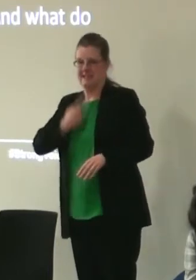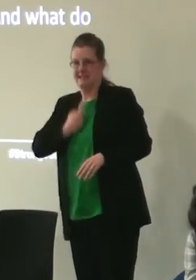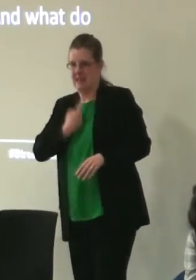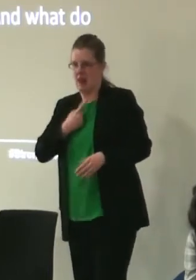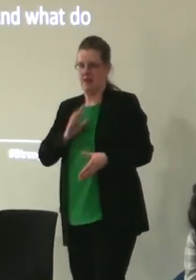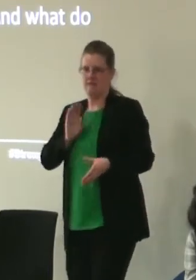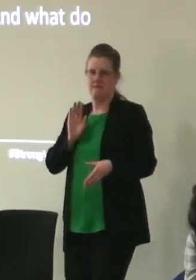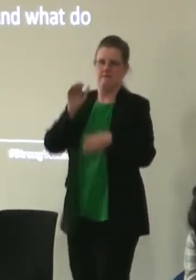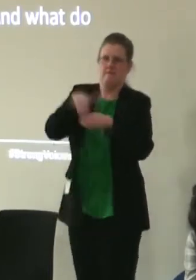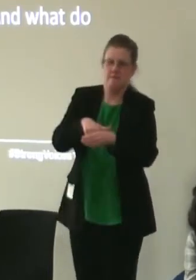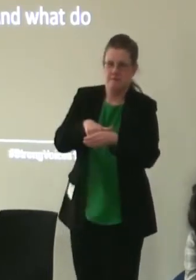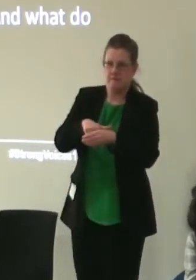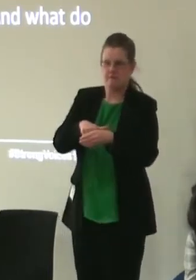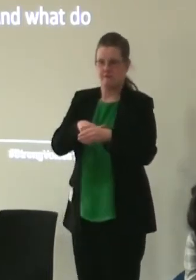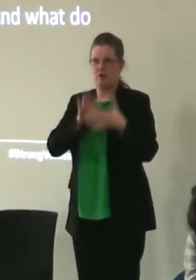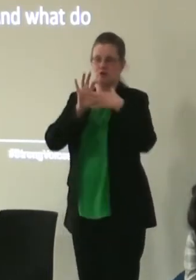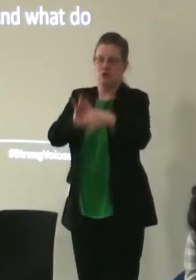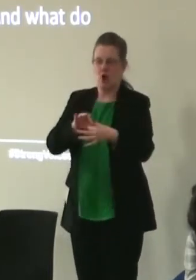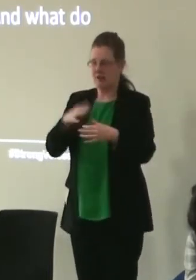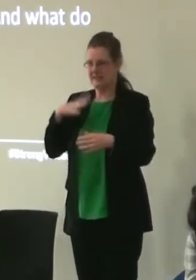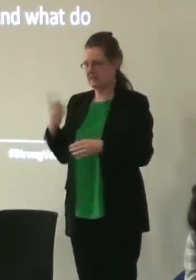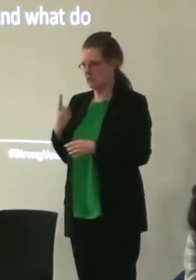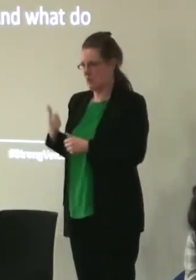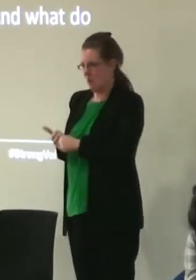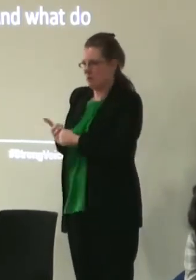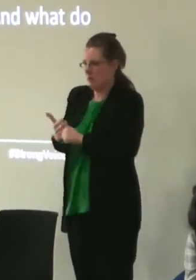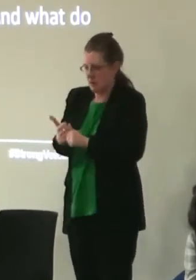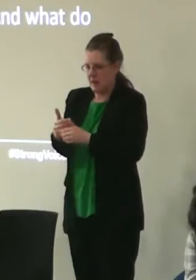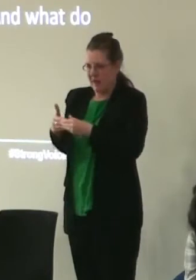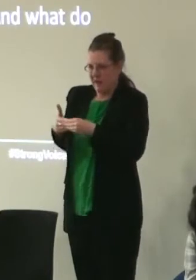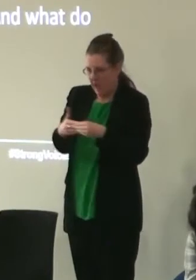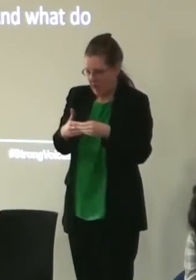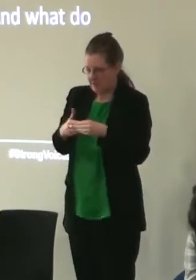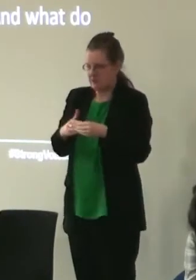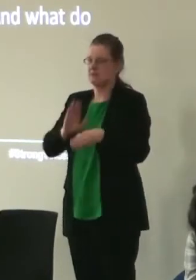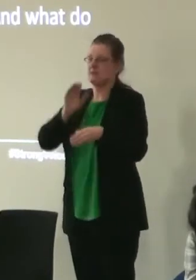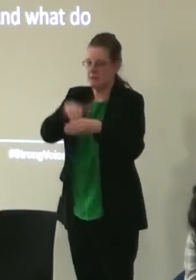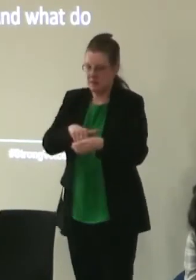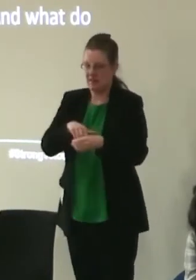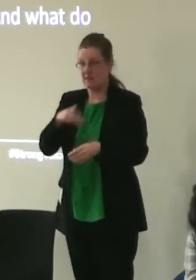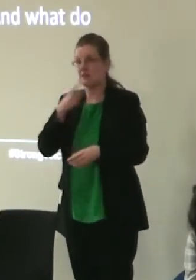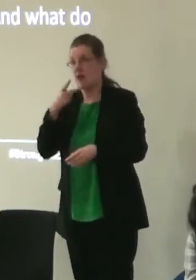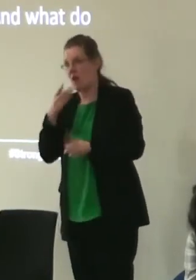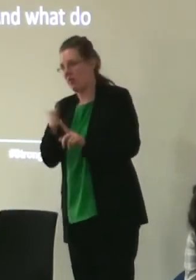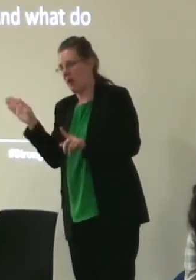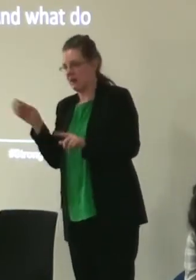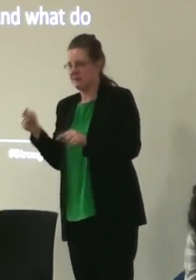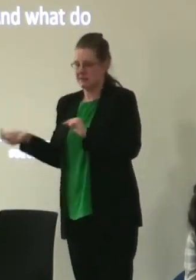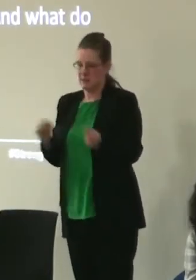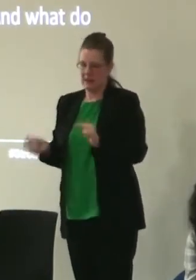without having somebody behind them support and guidance which is a whole other debate I suppose